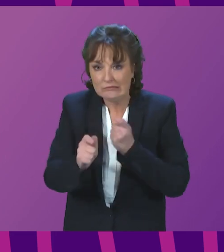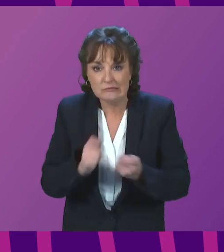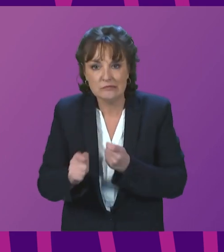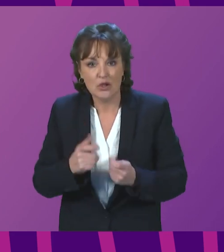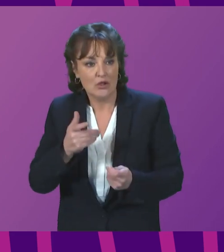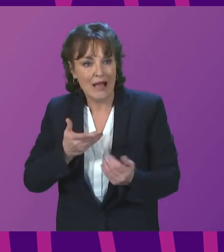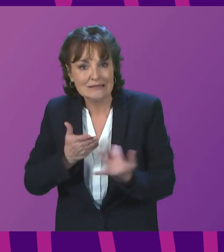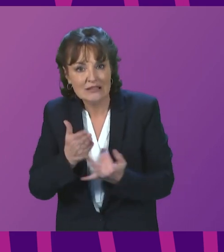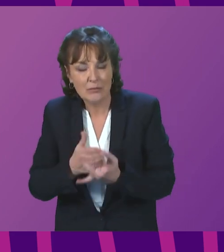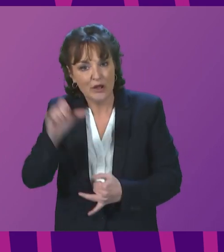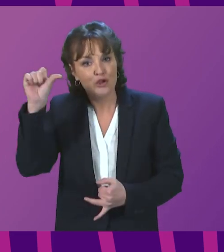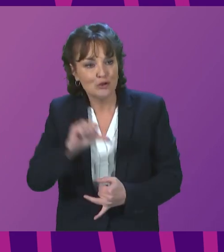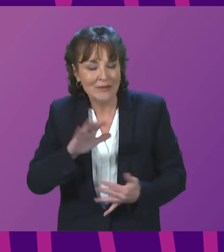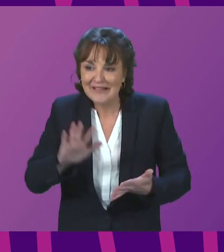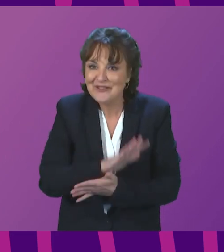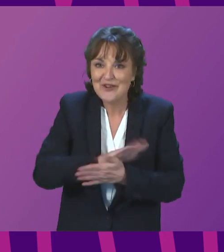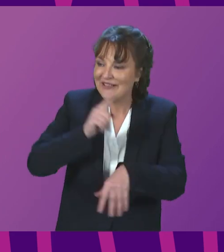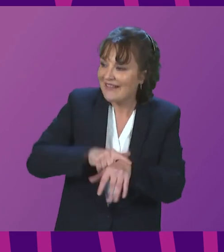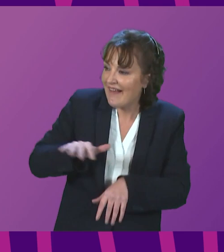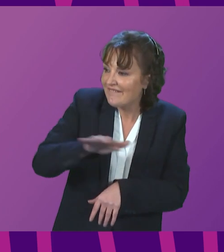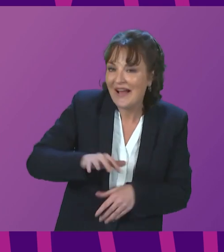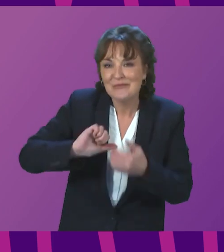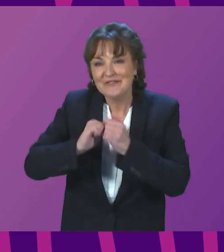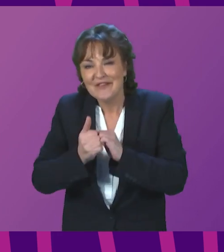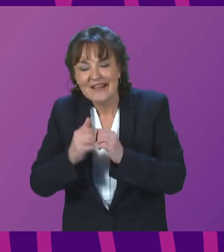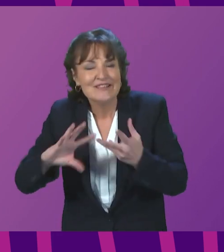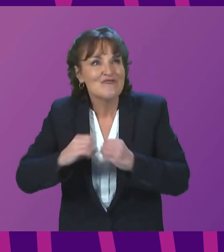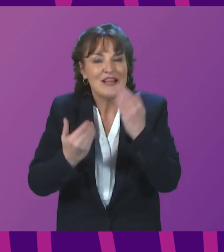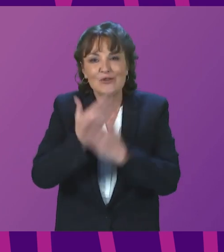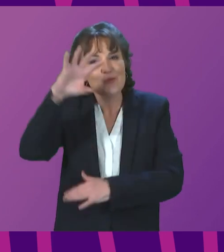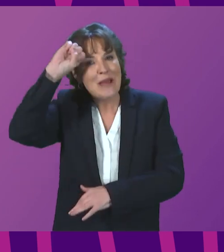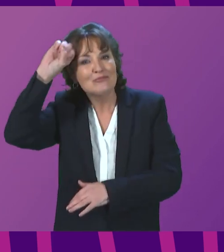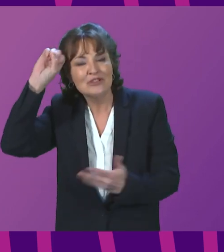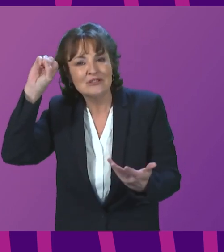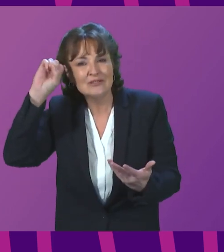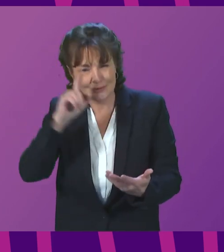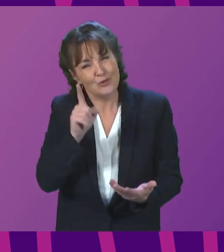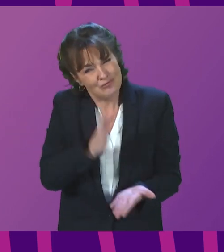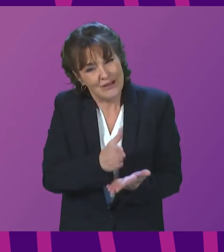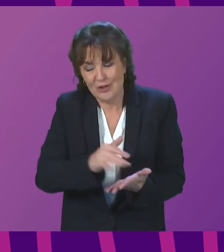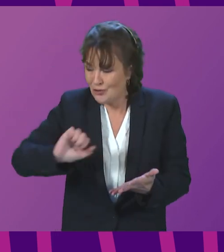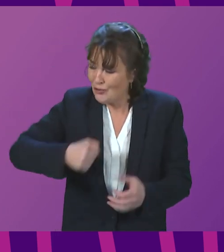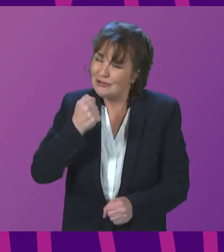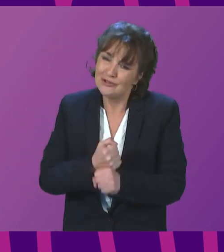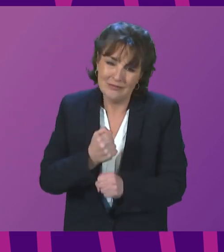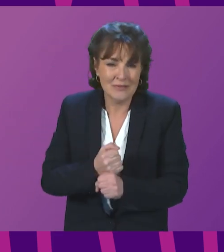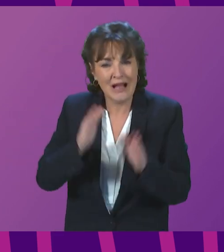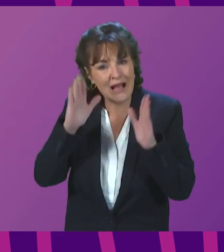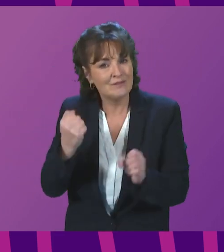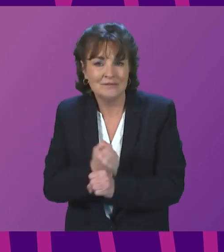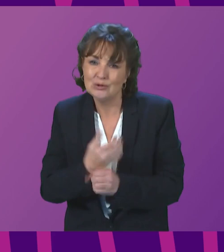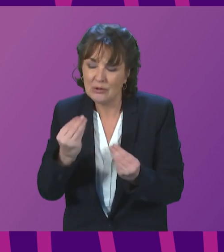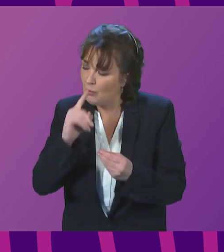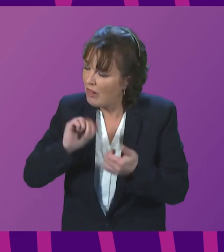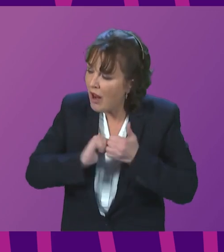Will the Scottish Government meet MND Scotland to discuss their recommendations and do all it can, in collaboration, of course, with partners